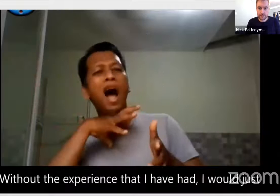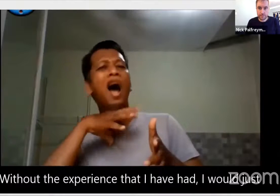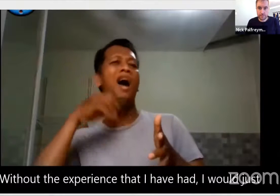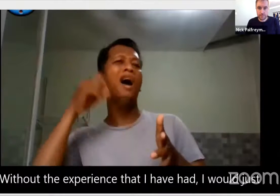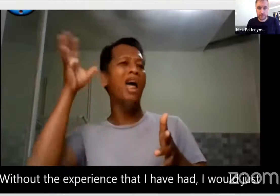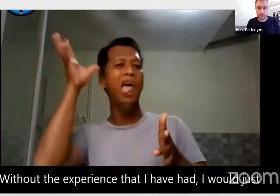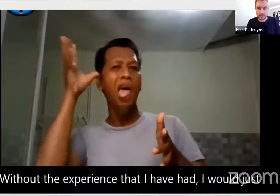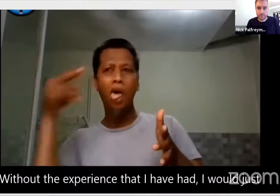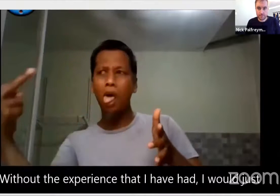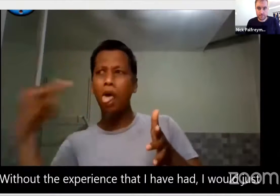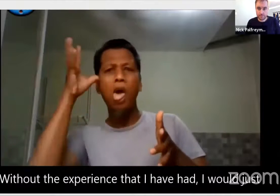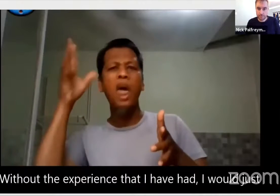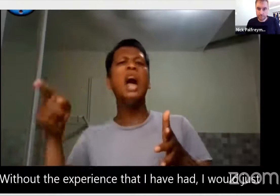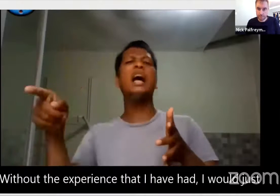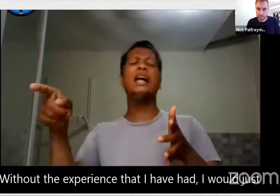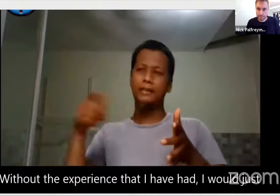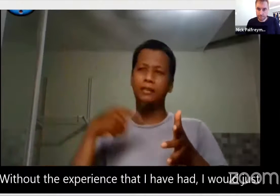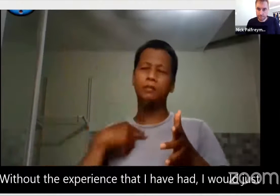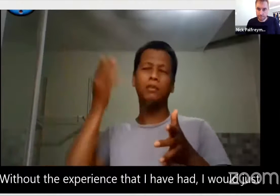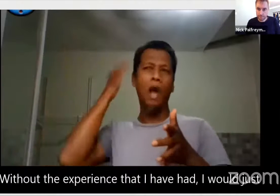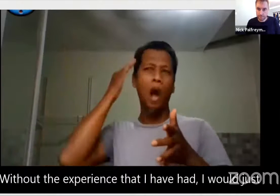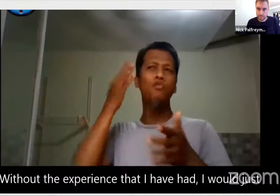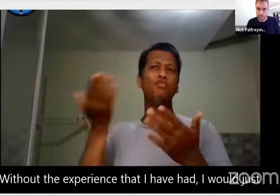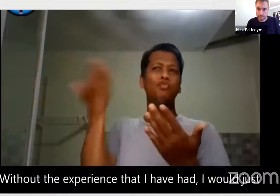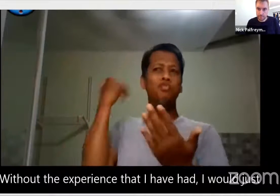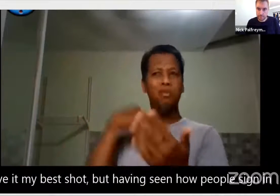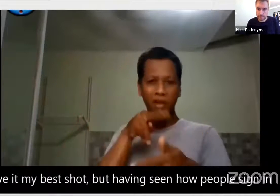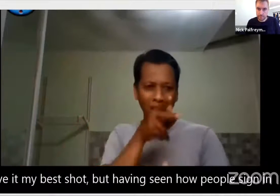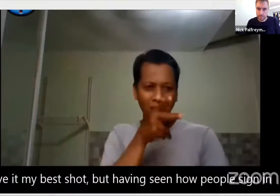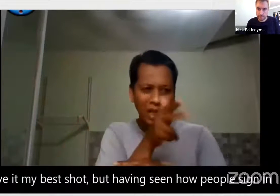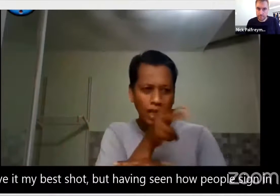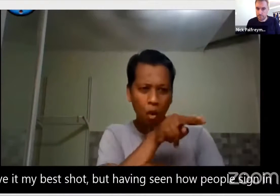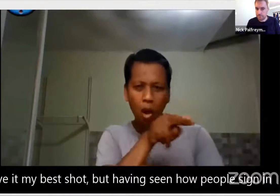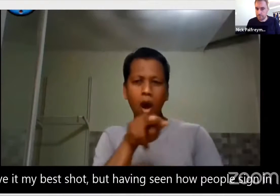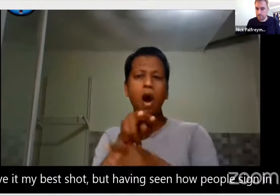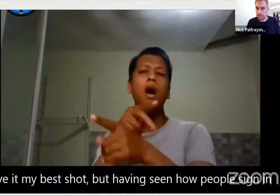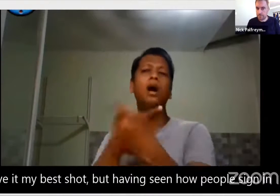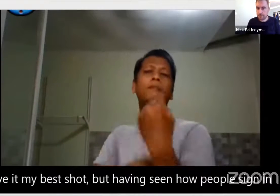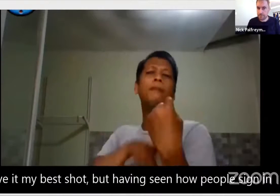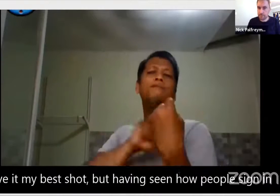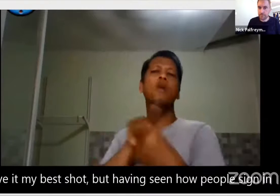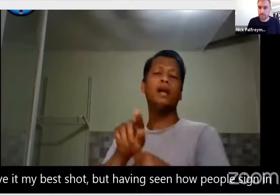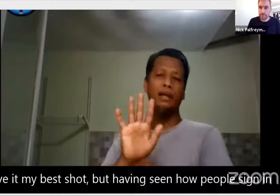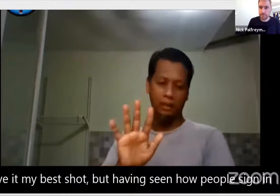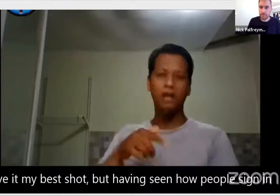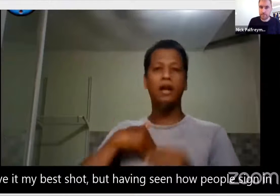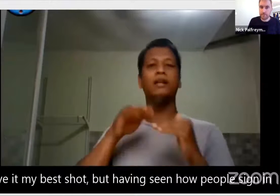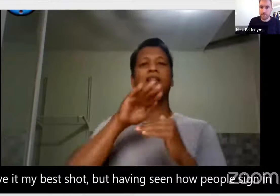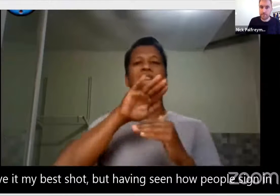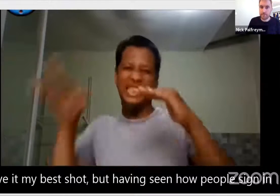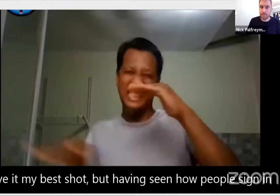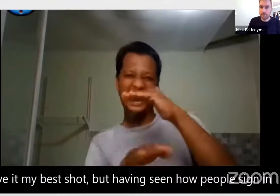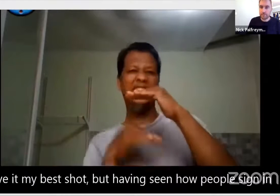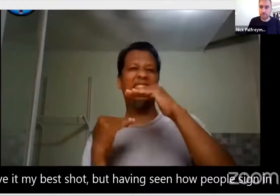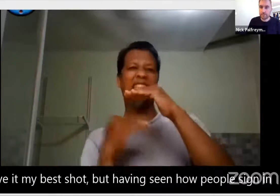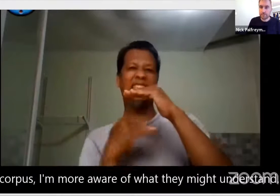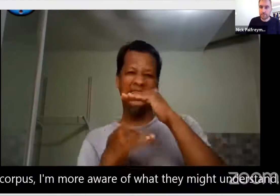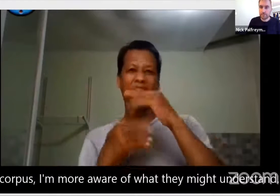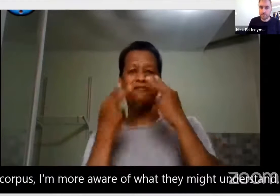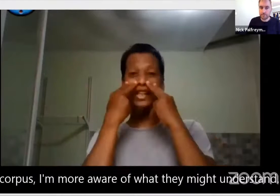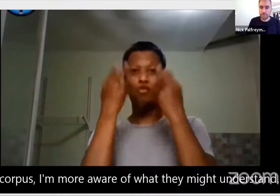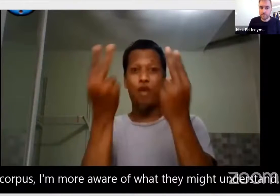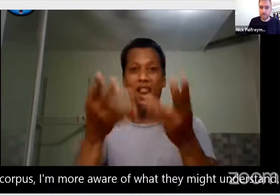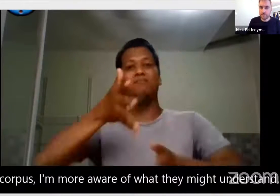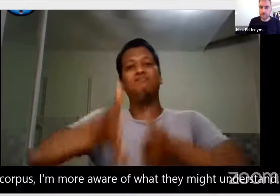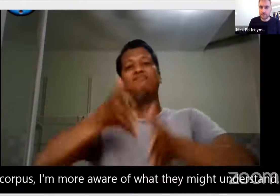Without the experience that I've had, I would just give it my best shot. But having seen how